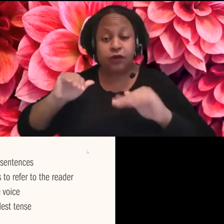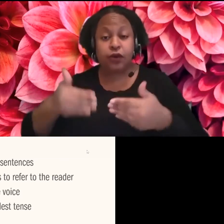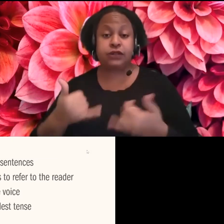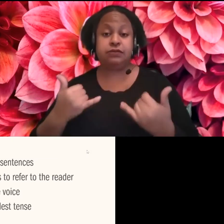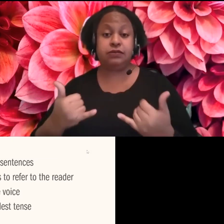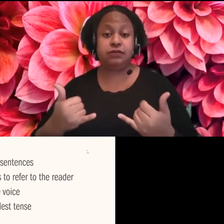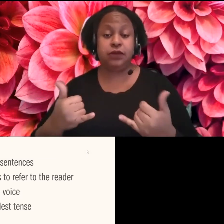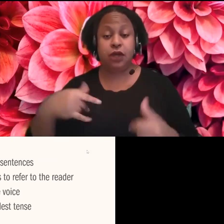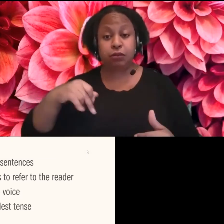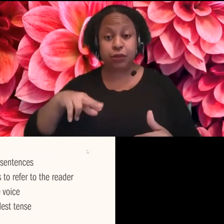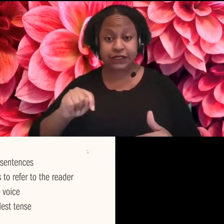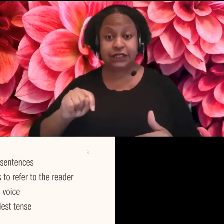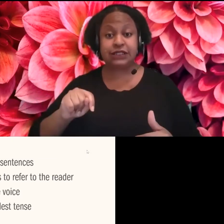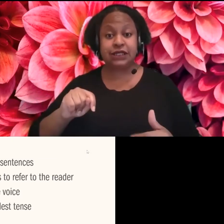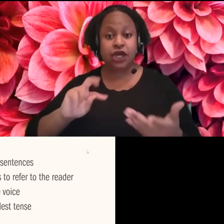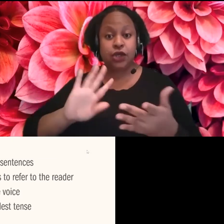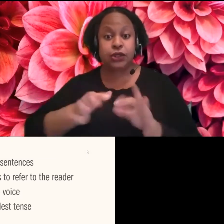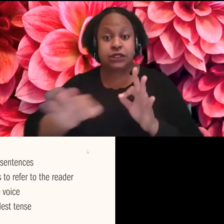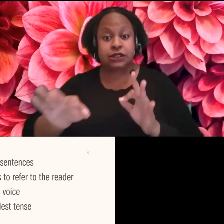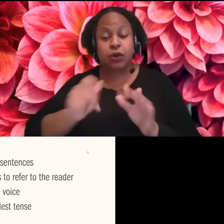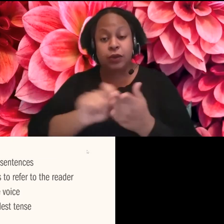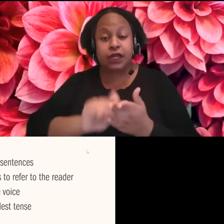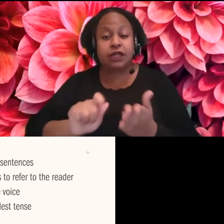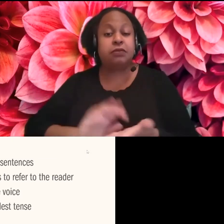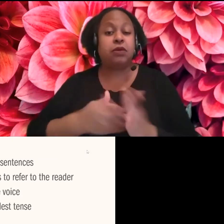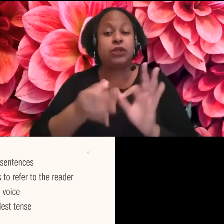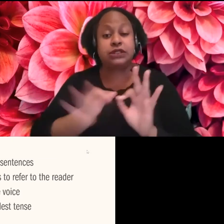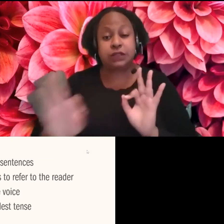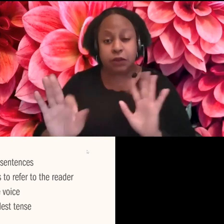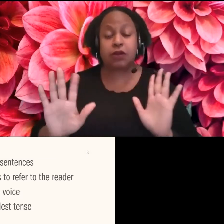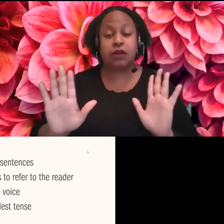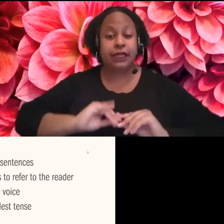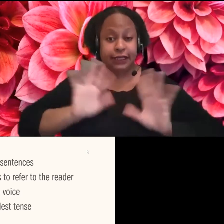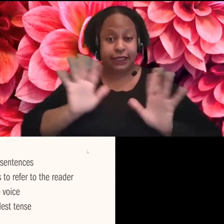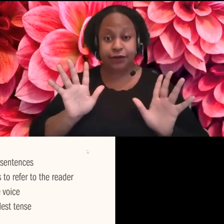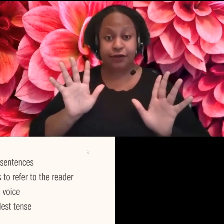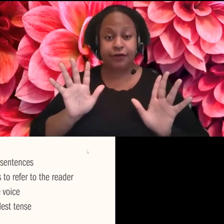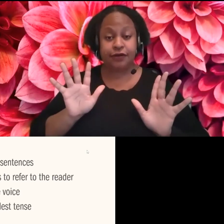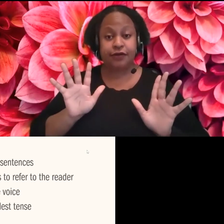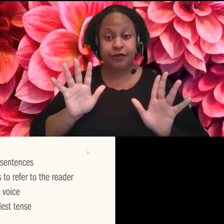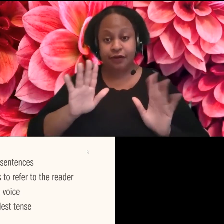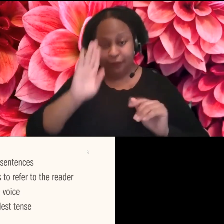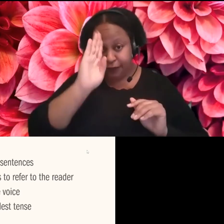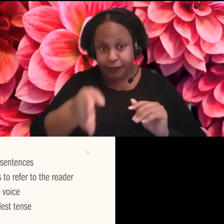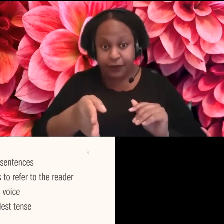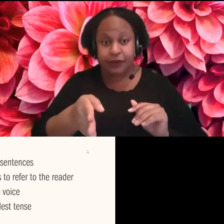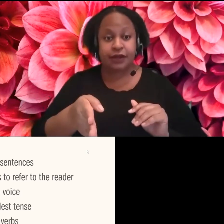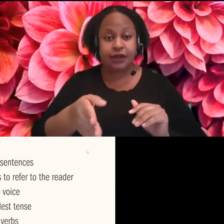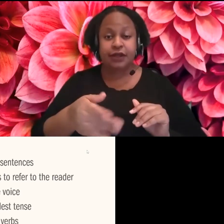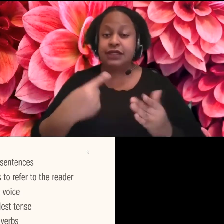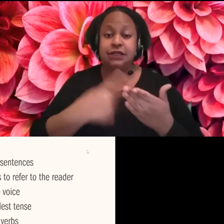direct, and more forceful. Obviously it's not always possible, but when it is, it's good to use.